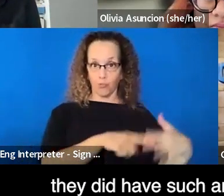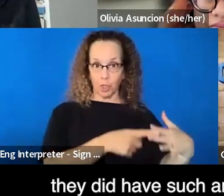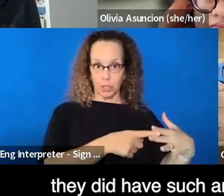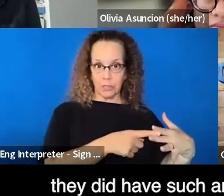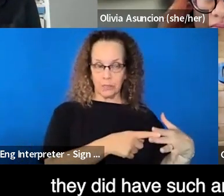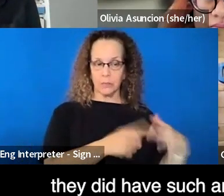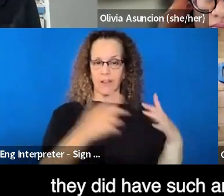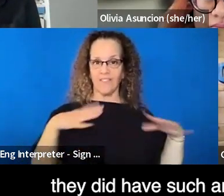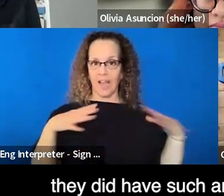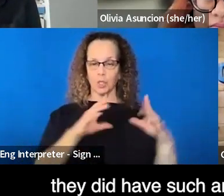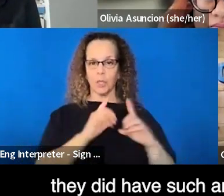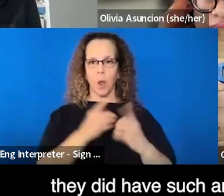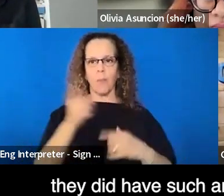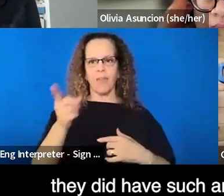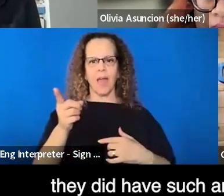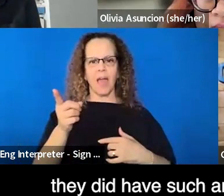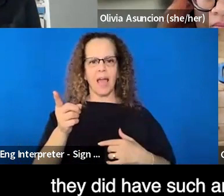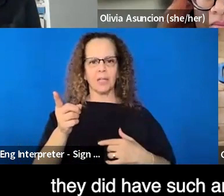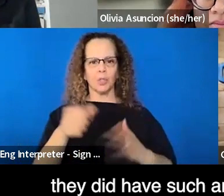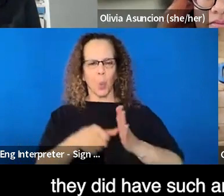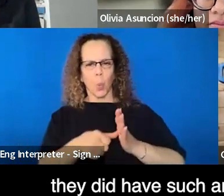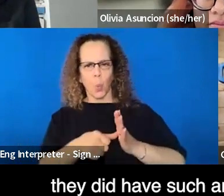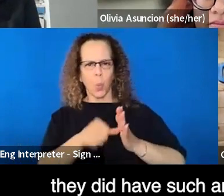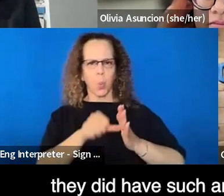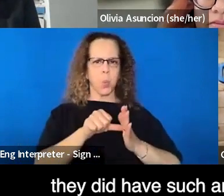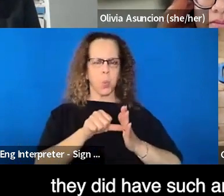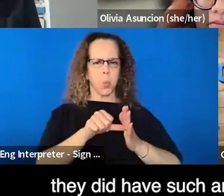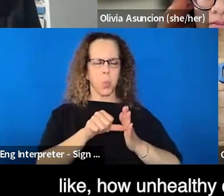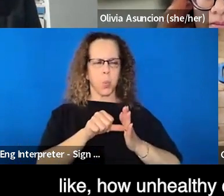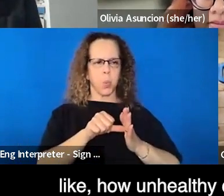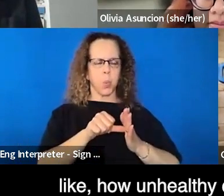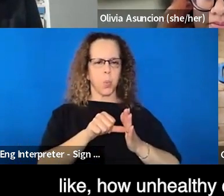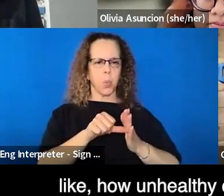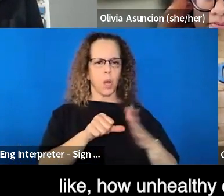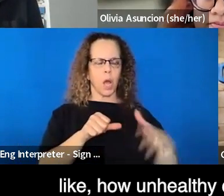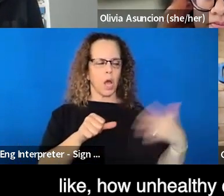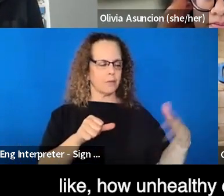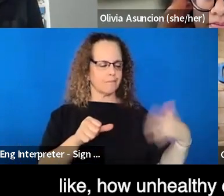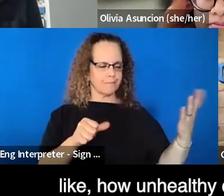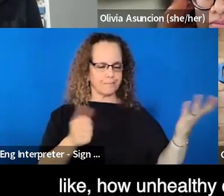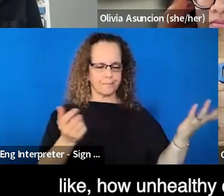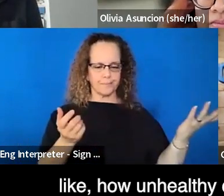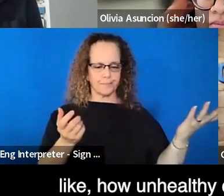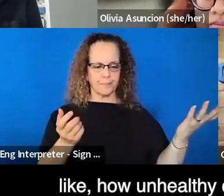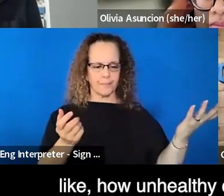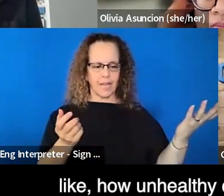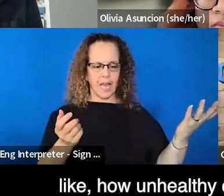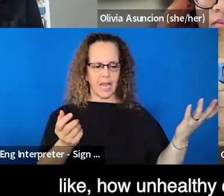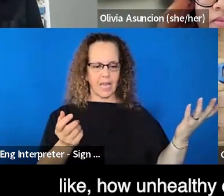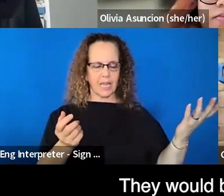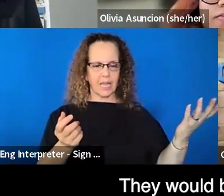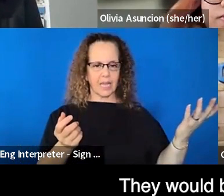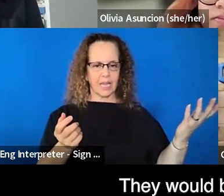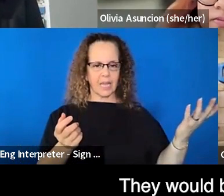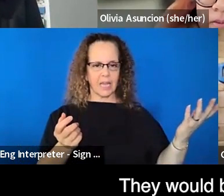they did have such an emphasis on how, like, how unhealthy of a lifestyle it